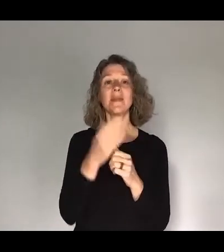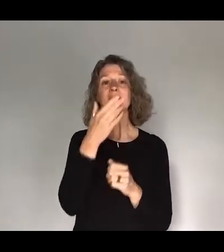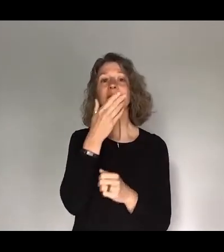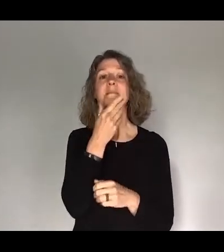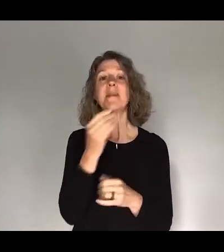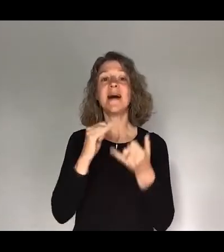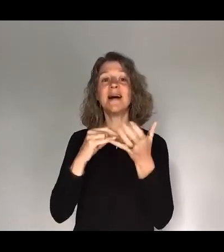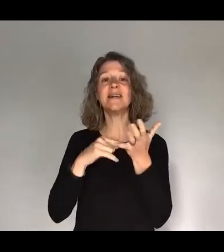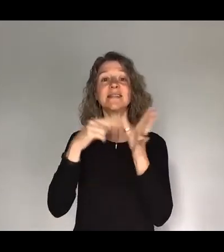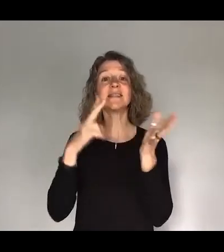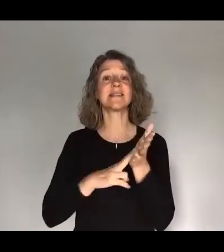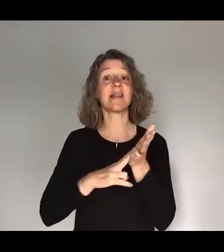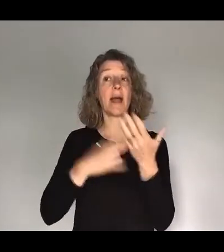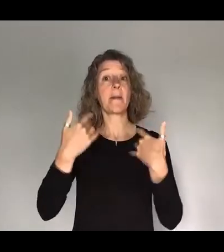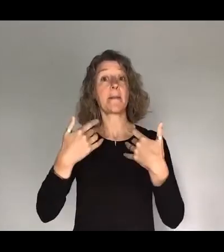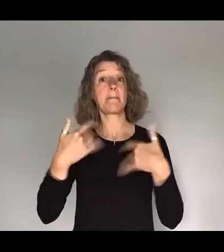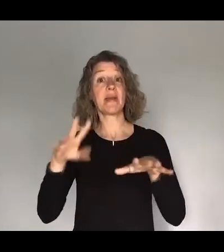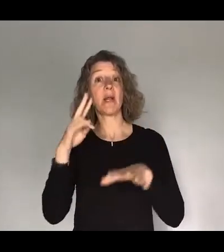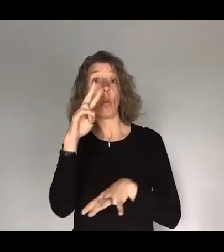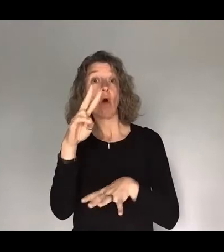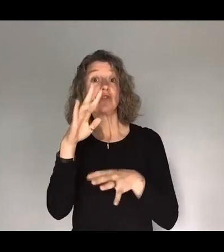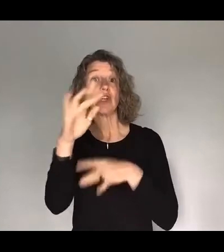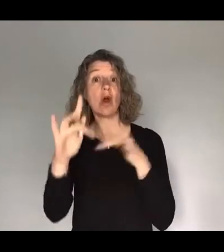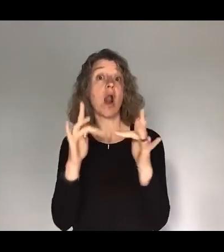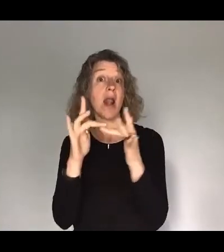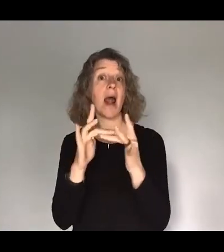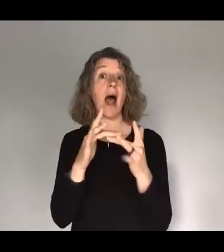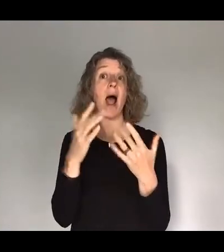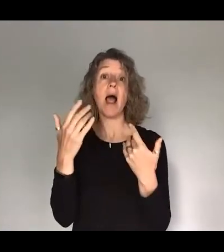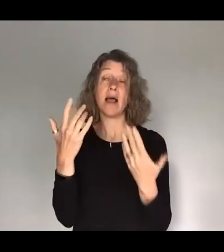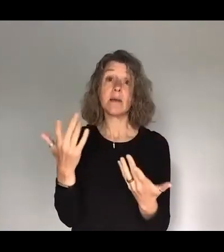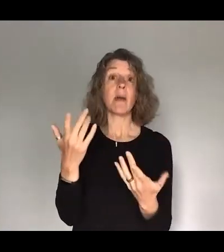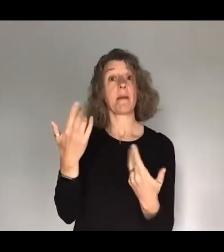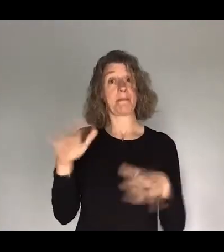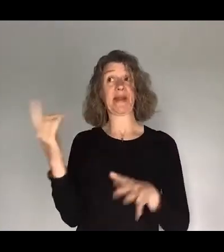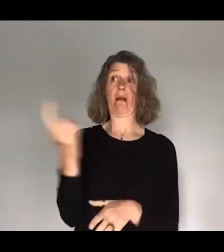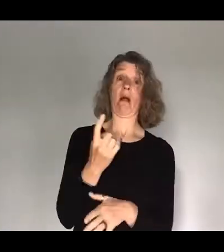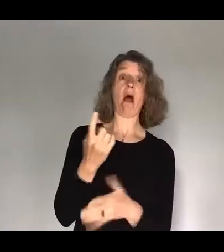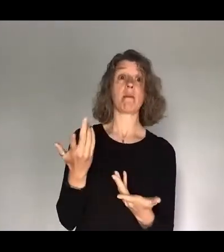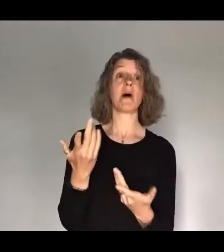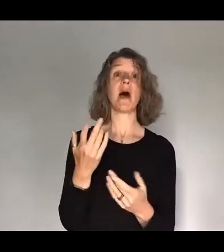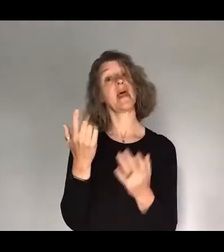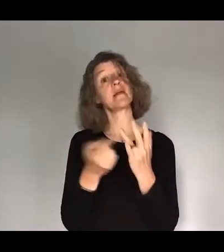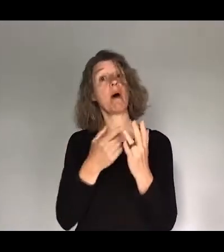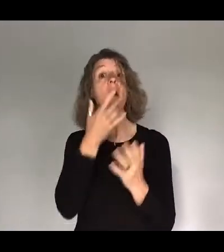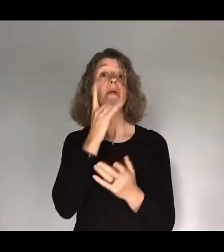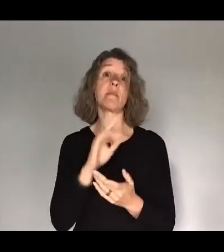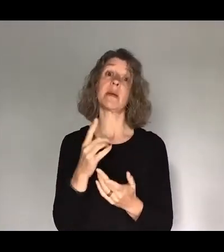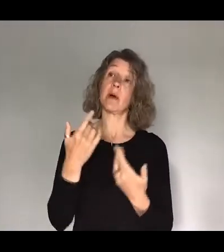online for a little while and has come back in person. Also, Nana and Tom were here this morning, who've been watching online for a little while, come for their first time. So please do